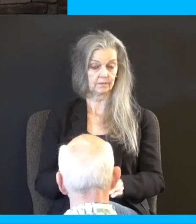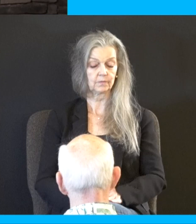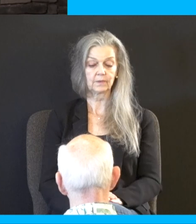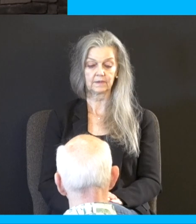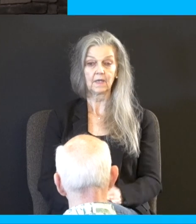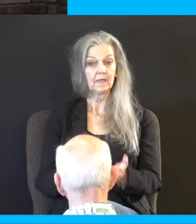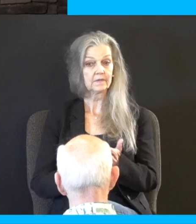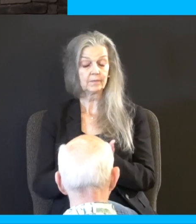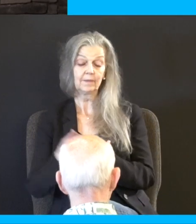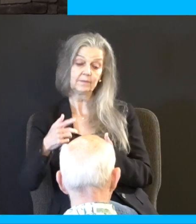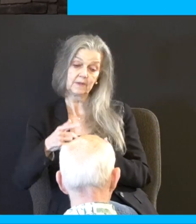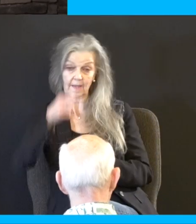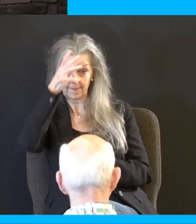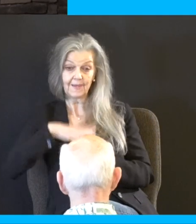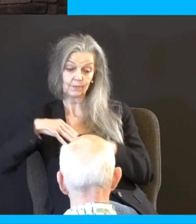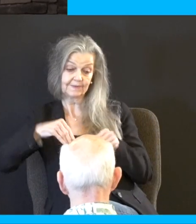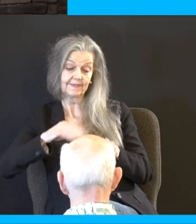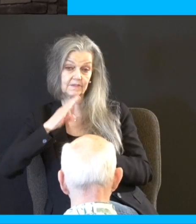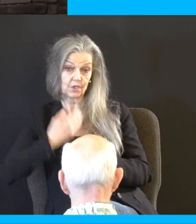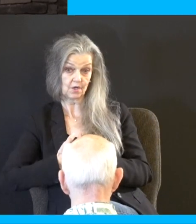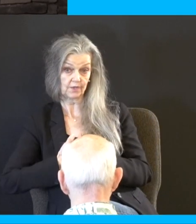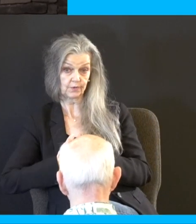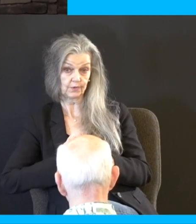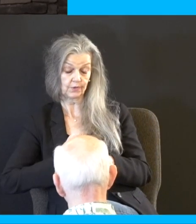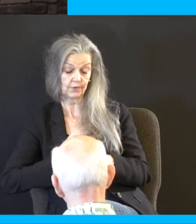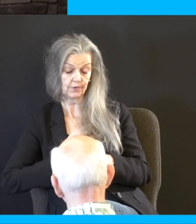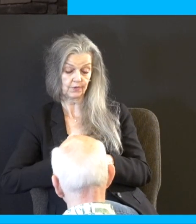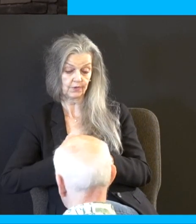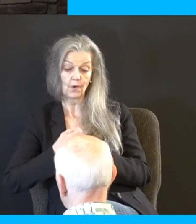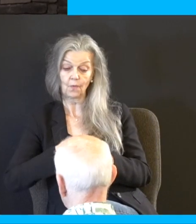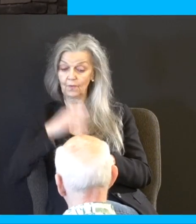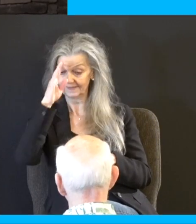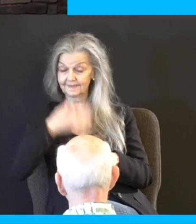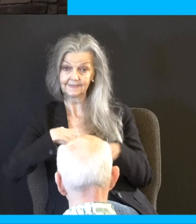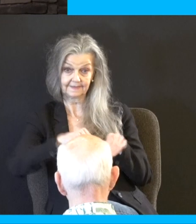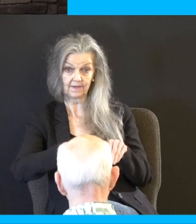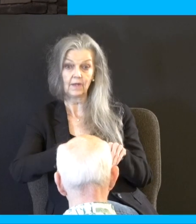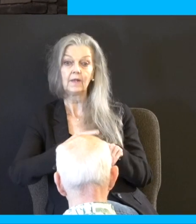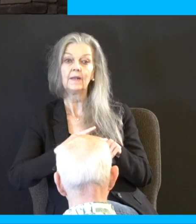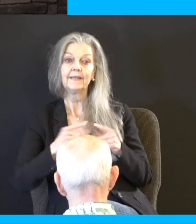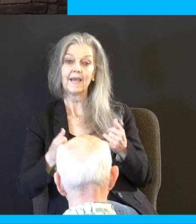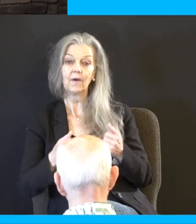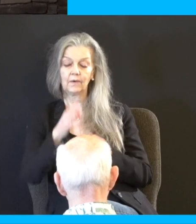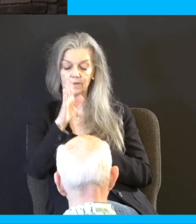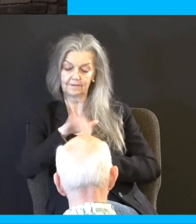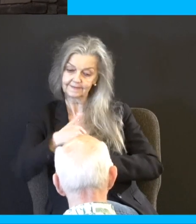would be sold, in a sense, just as a son might be sold, or their parents themselves. And so God now begins to put regulation around these things